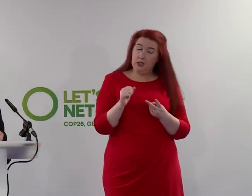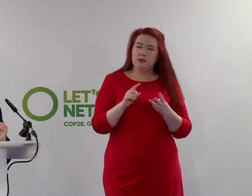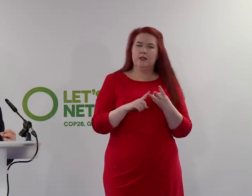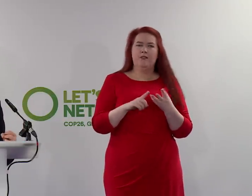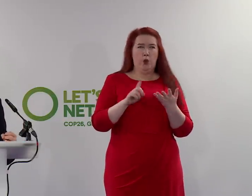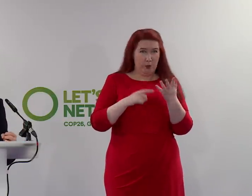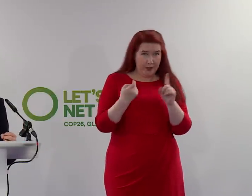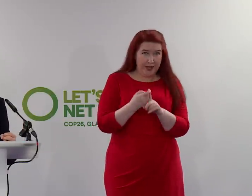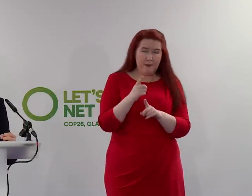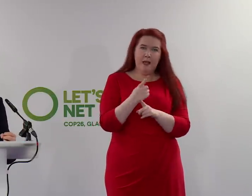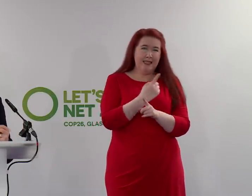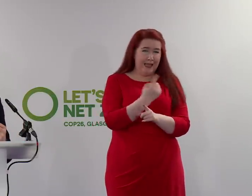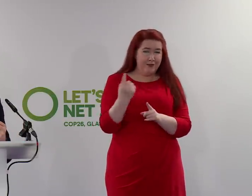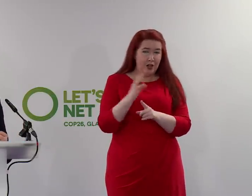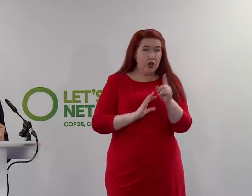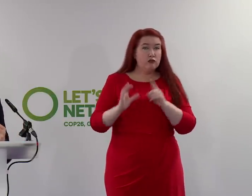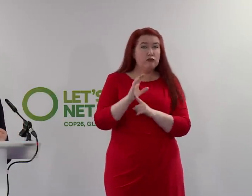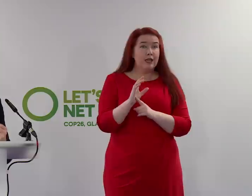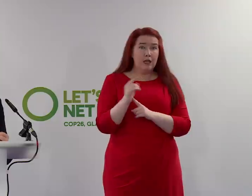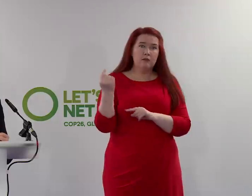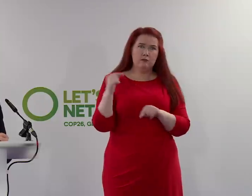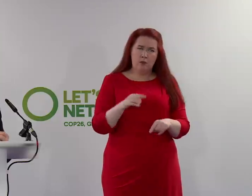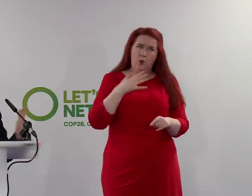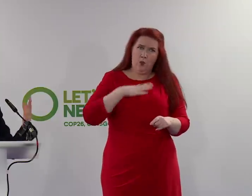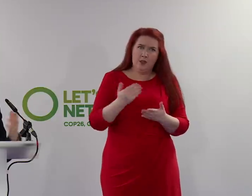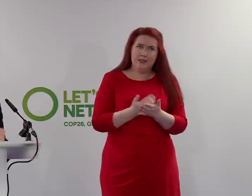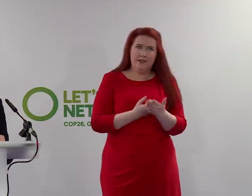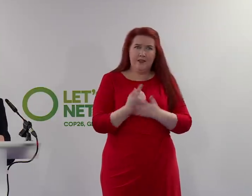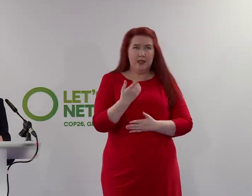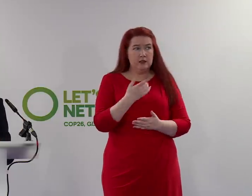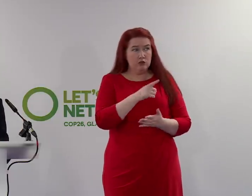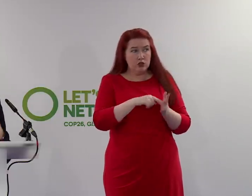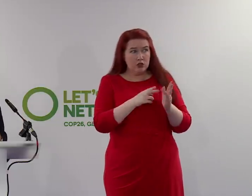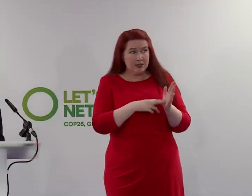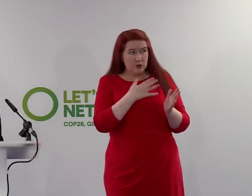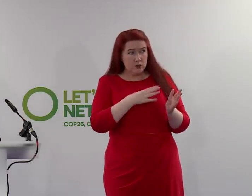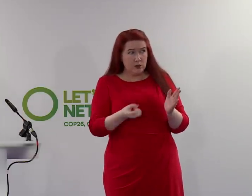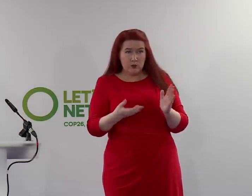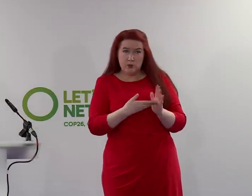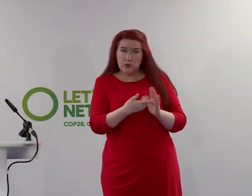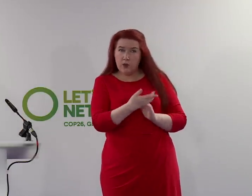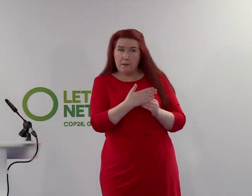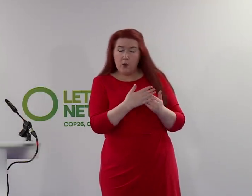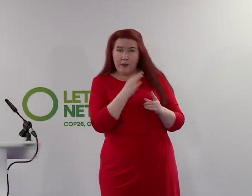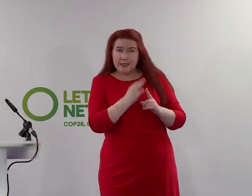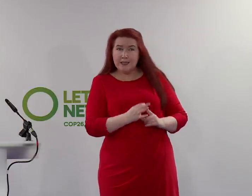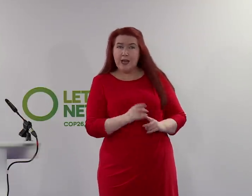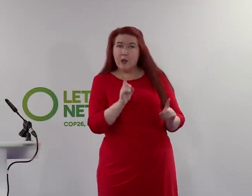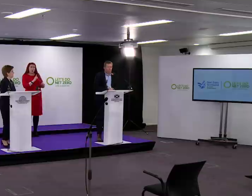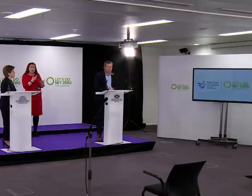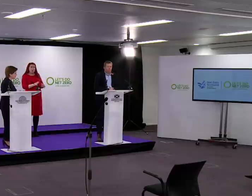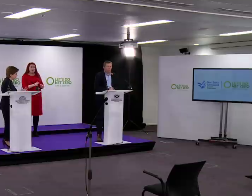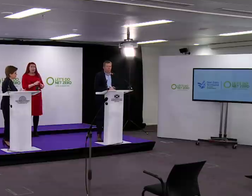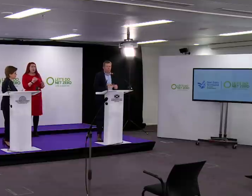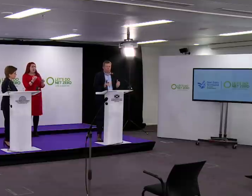country who will be represented at COP that it is a safe event. I don't know whether, Jason, you want to say a bit more about the detail of what has been